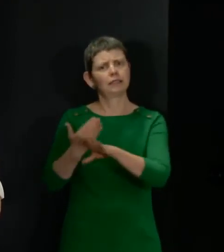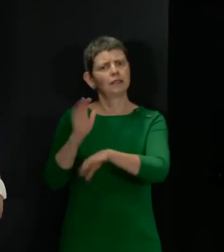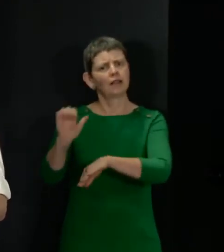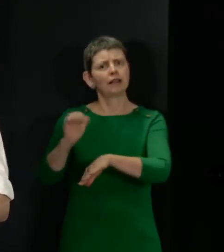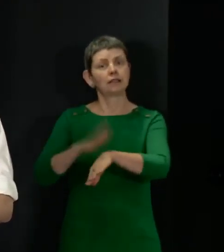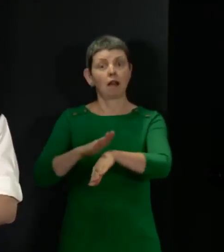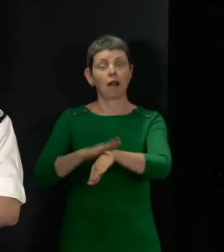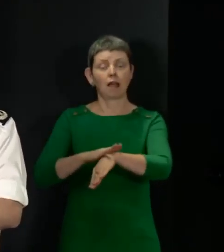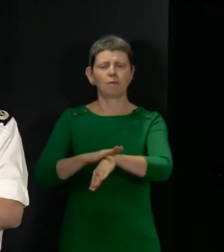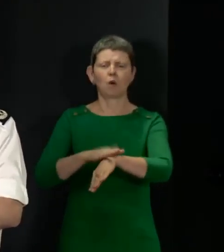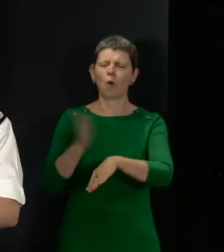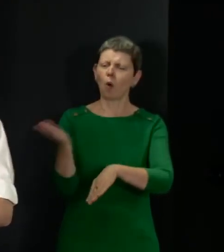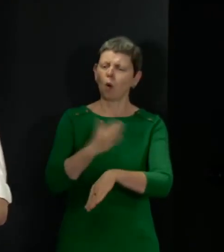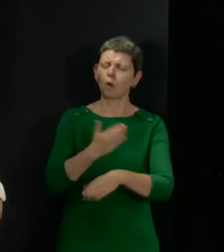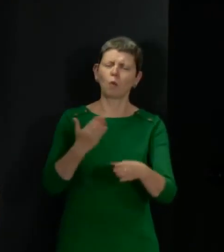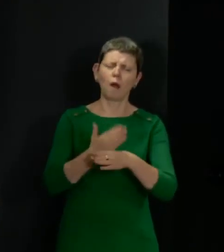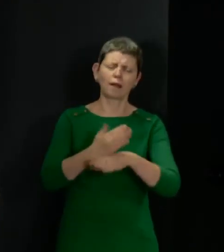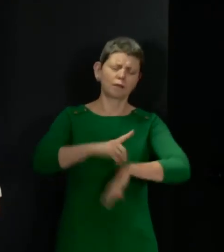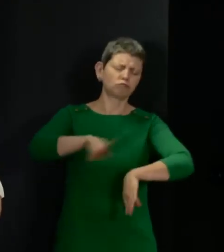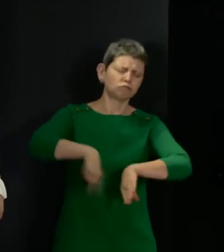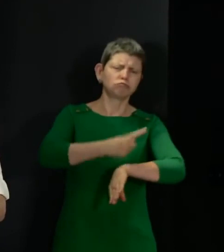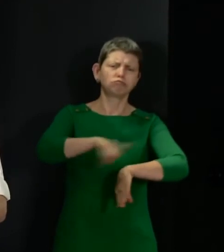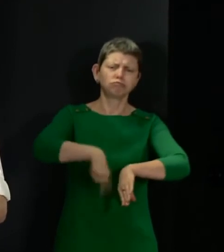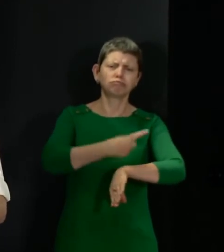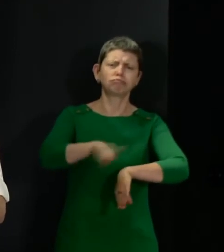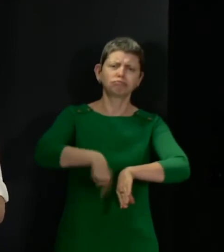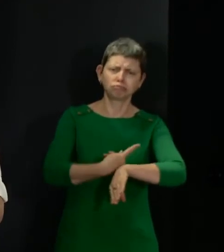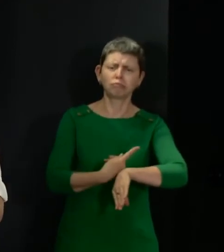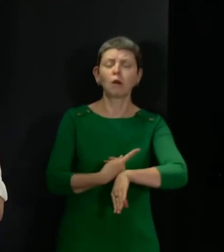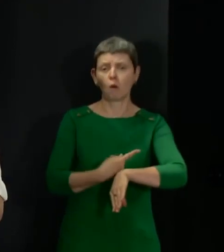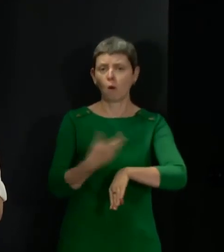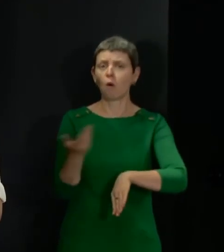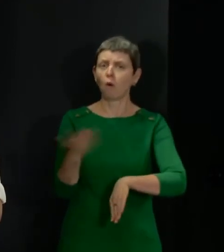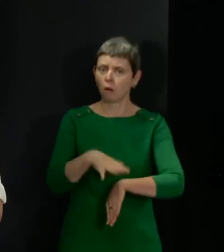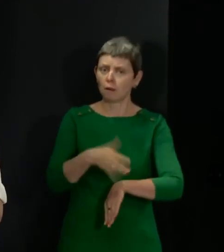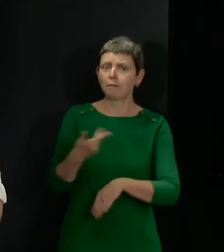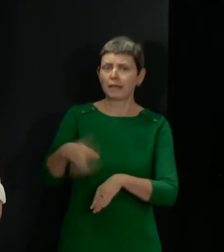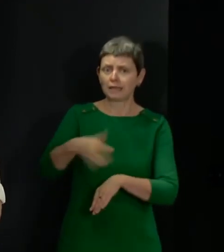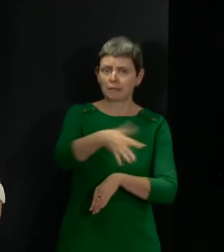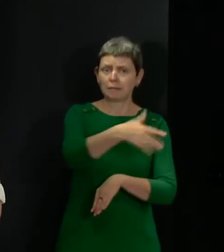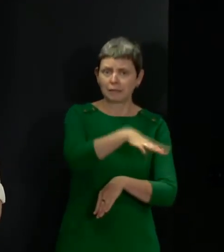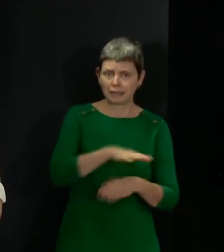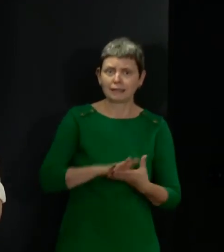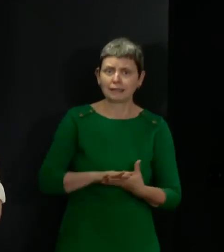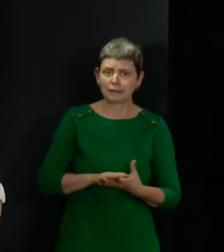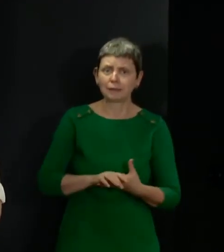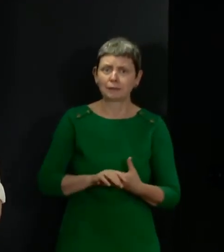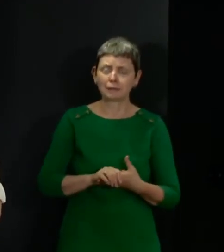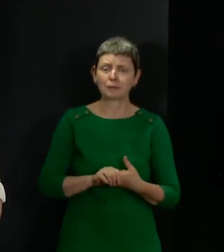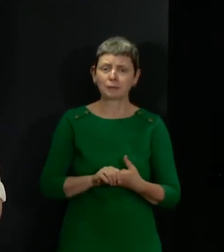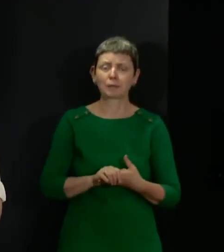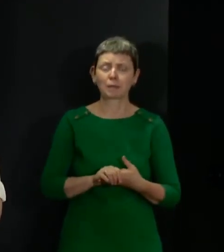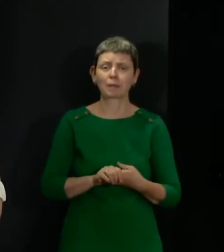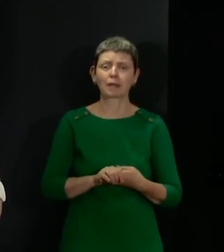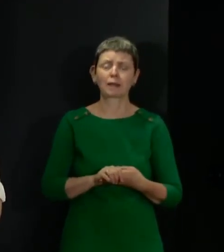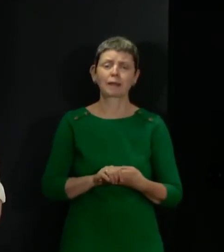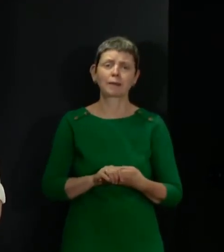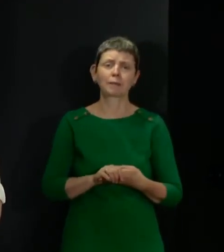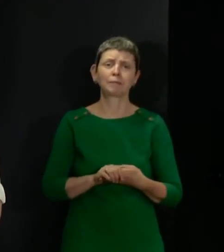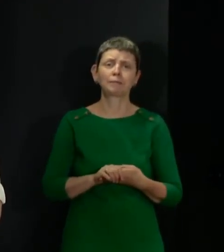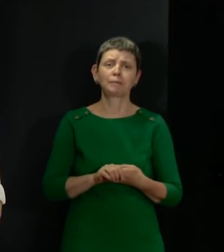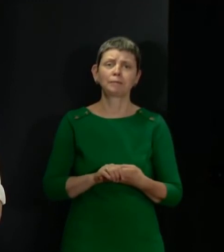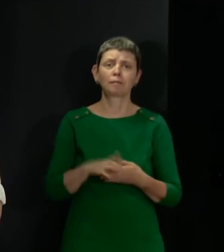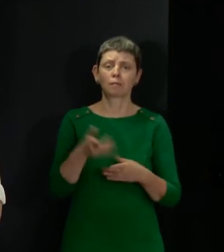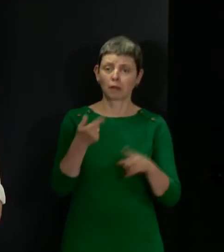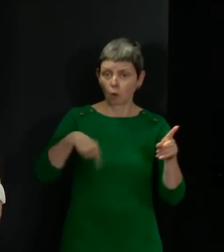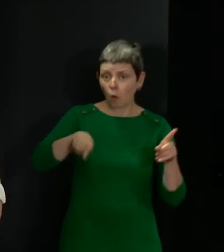round the clock, all officers and staff, special constables, included within the Police Service of Scotland, to